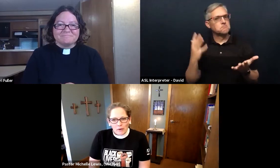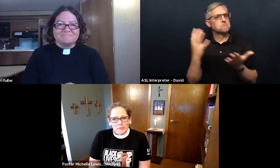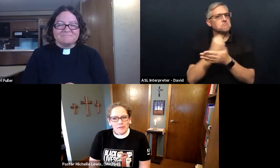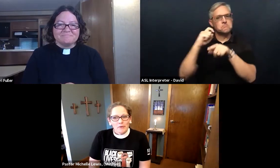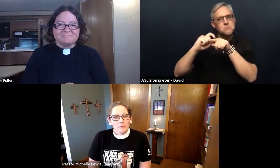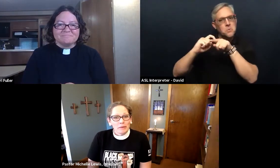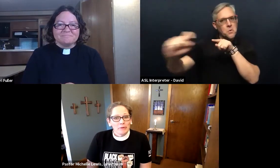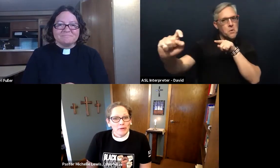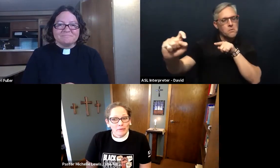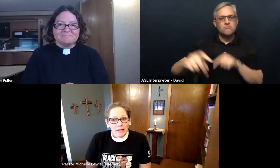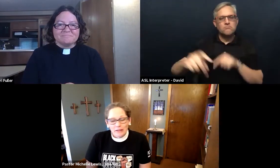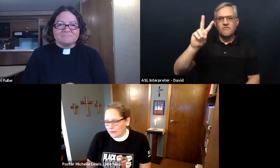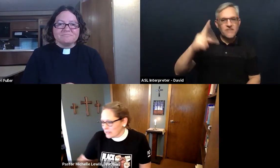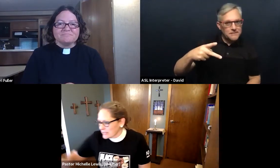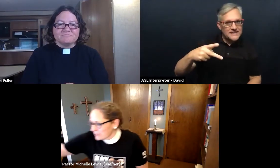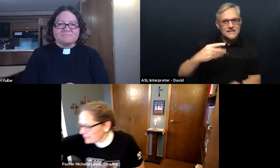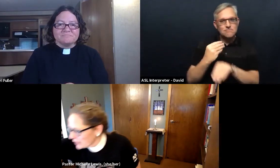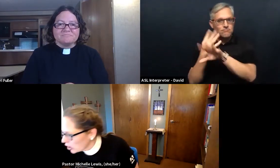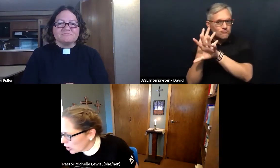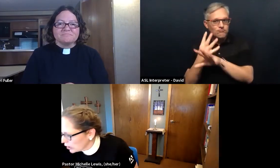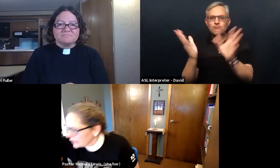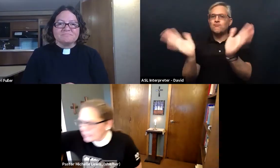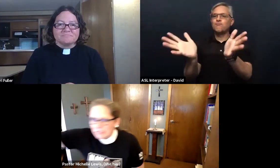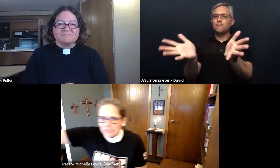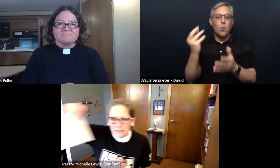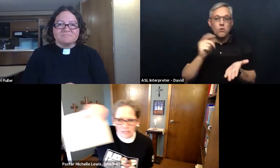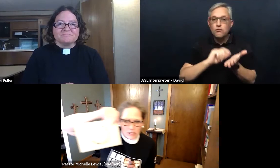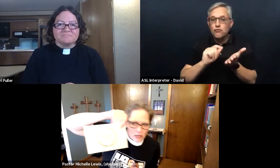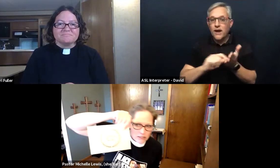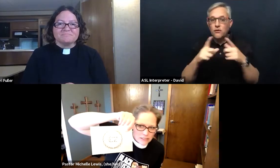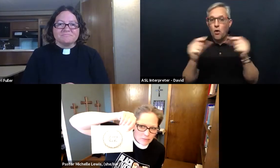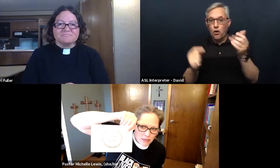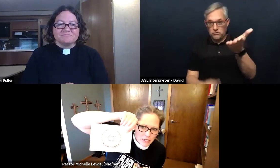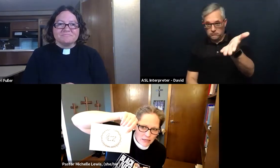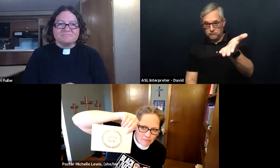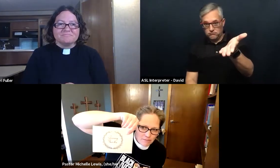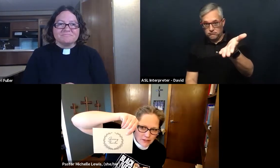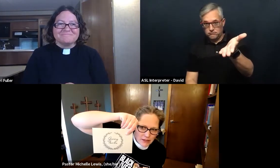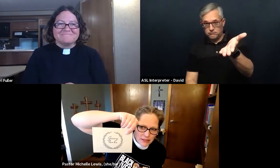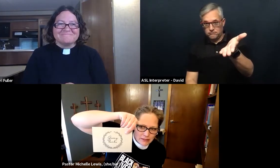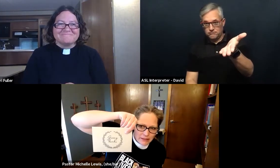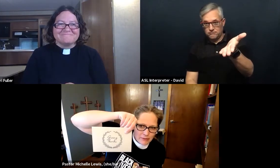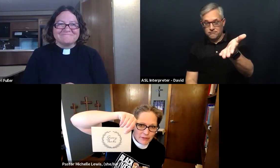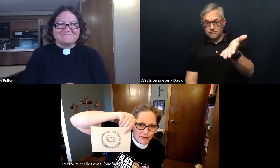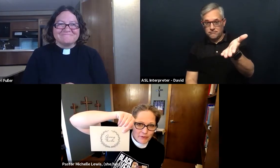or maybe you want to write a note a card and send a card to somebody let them know